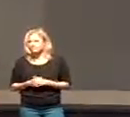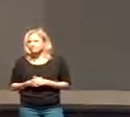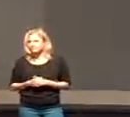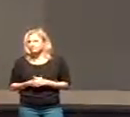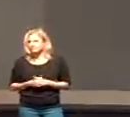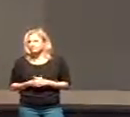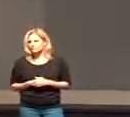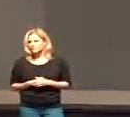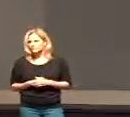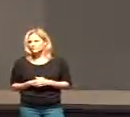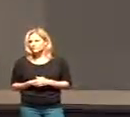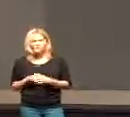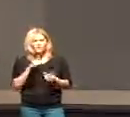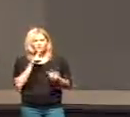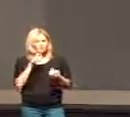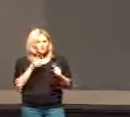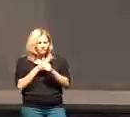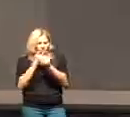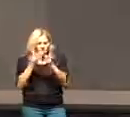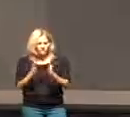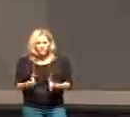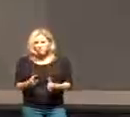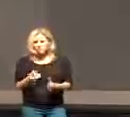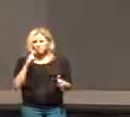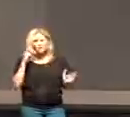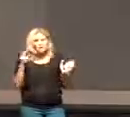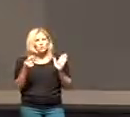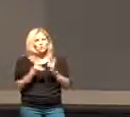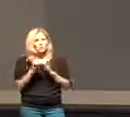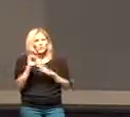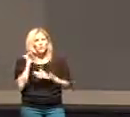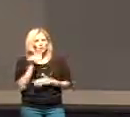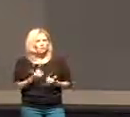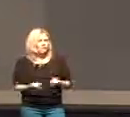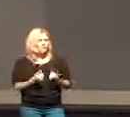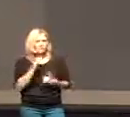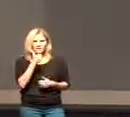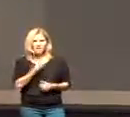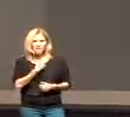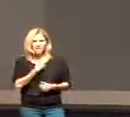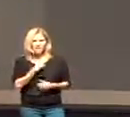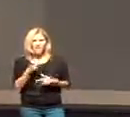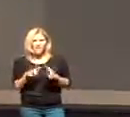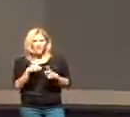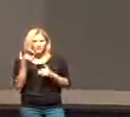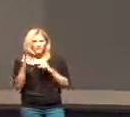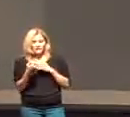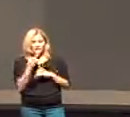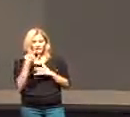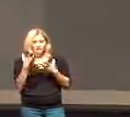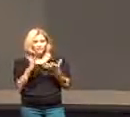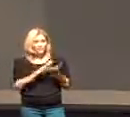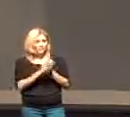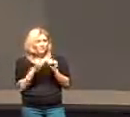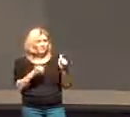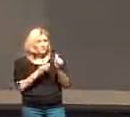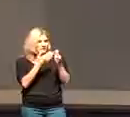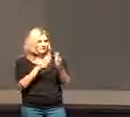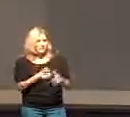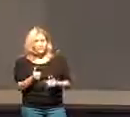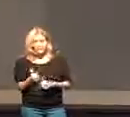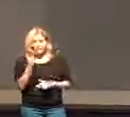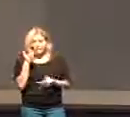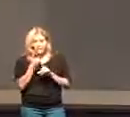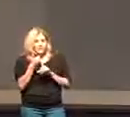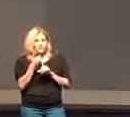if we're going to be fully devoted followers of Jesus it's a recognition that our life is not our own and then he finally says if we want to be a disciple we deny